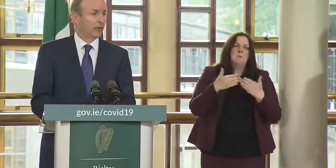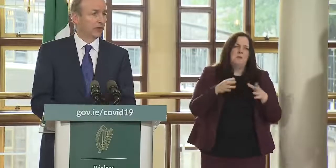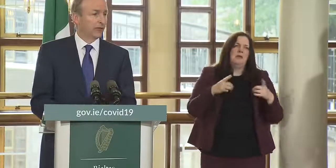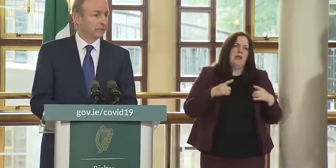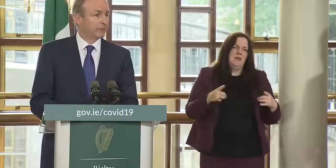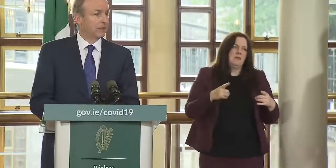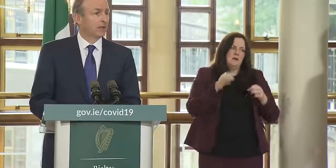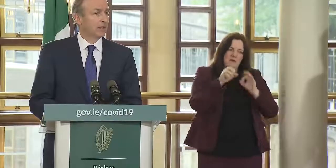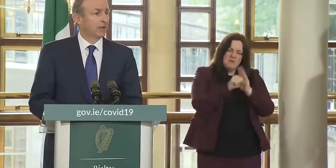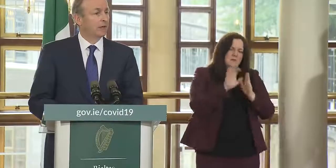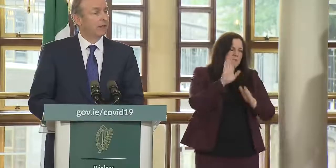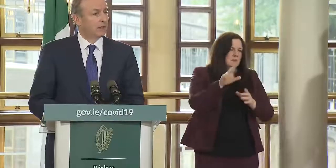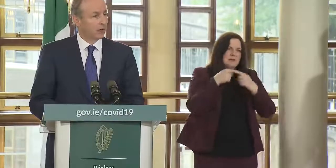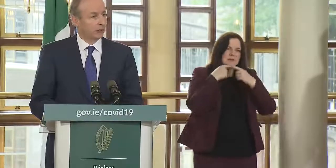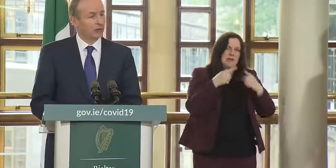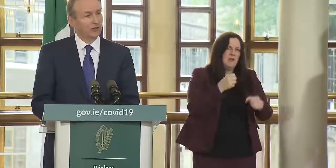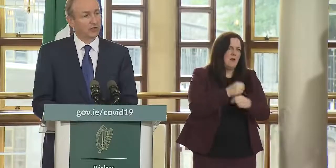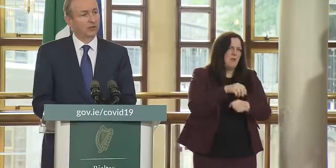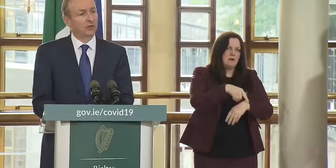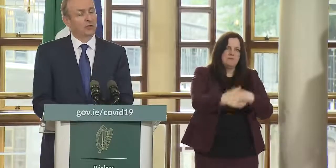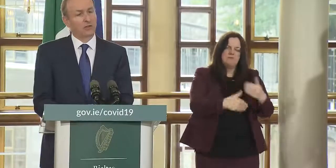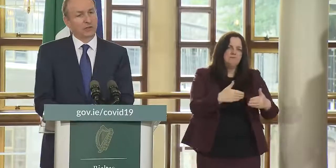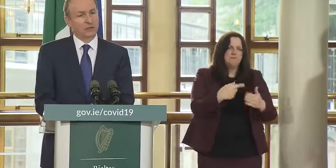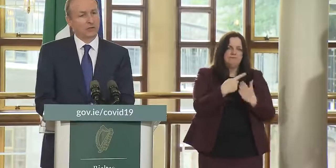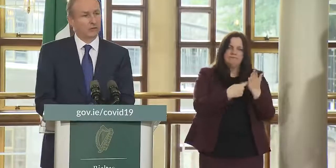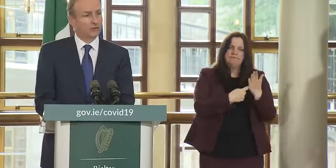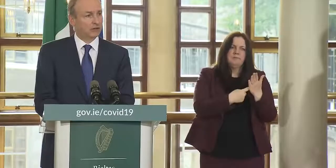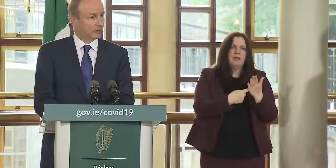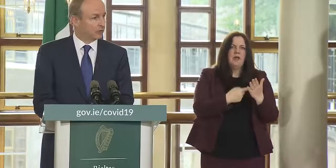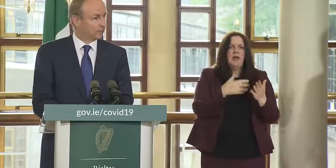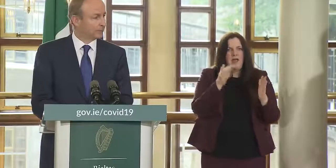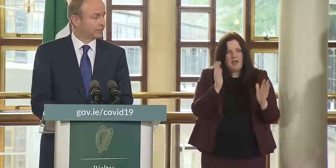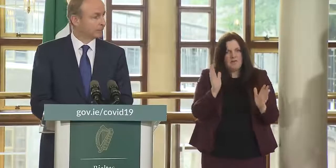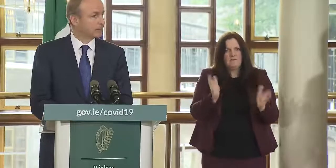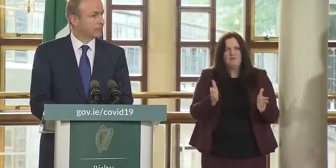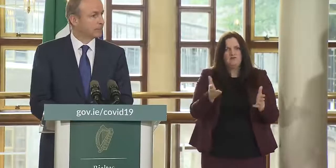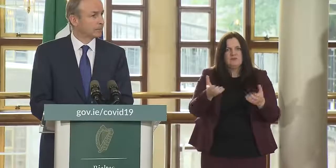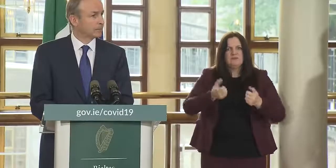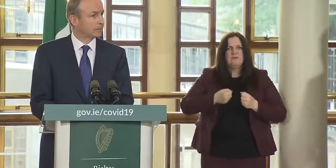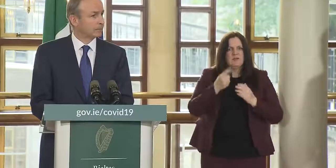must declare on that uh following the receipt of of of the advice